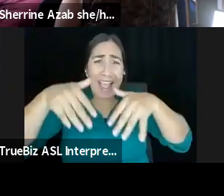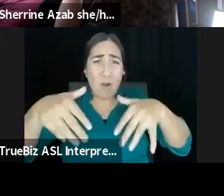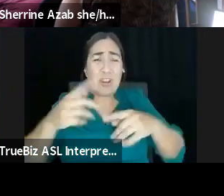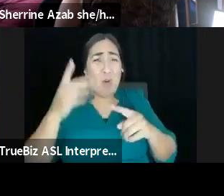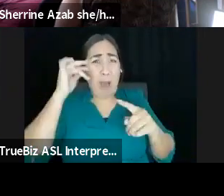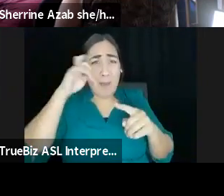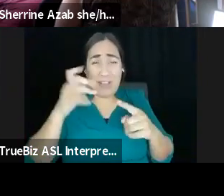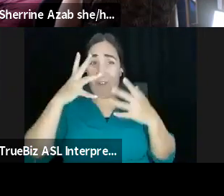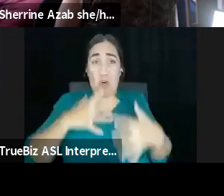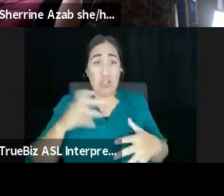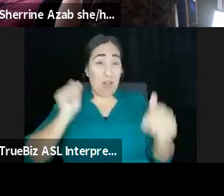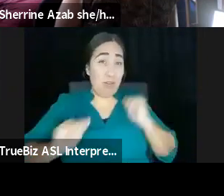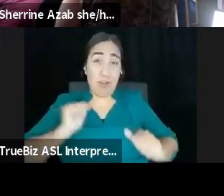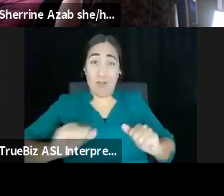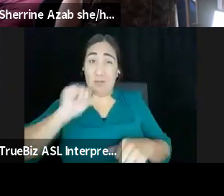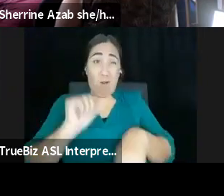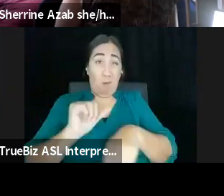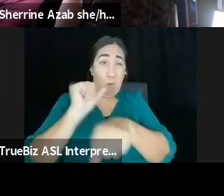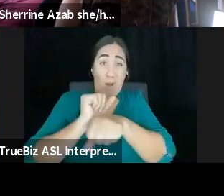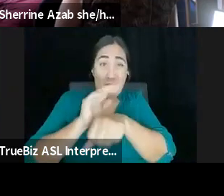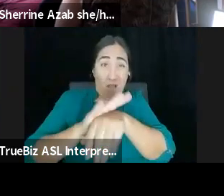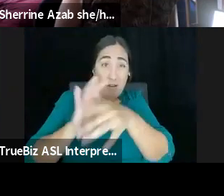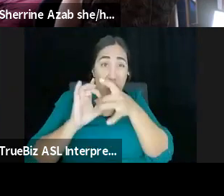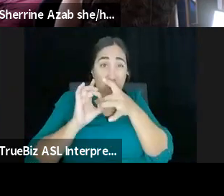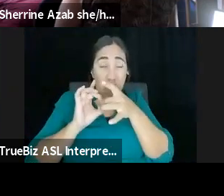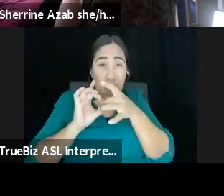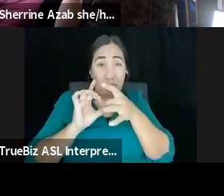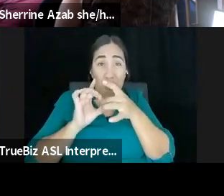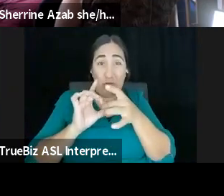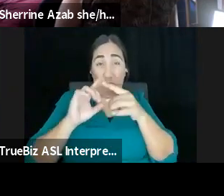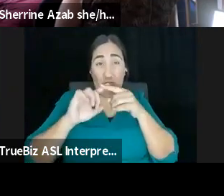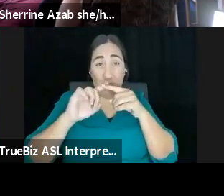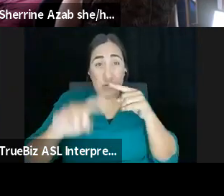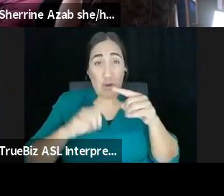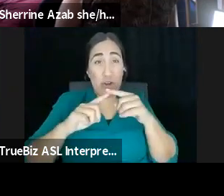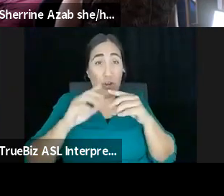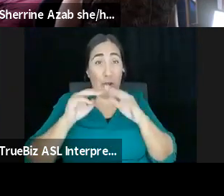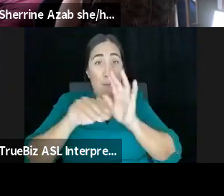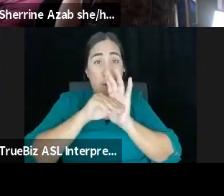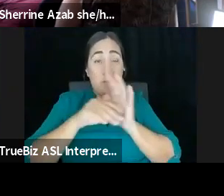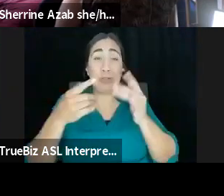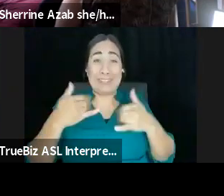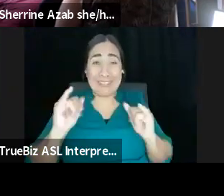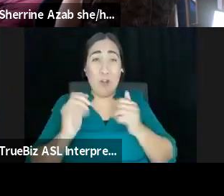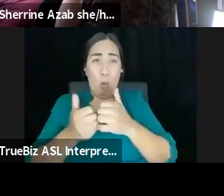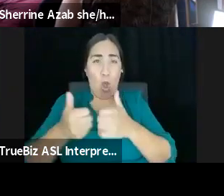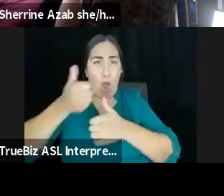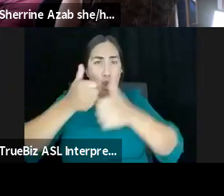does not work on a relational model on a circular model, but it's still hierarchical as we currently know it. Again, not all theaters is wonderful